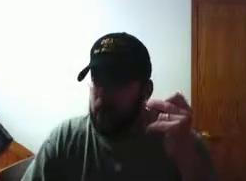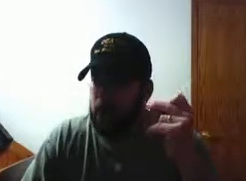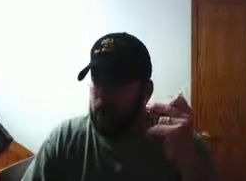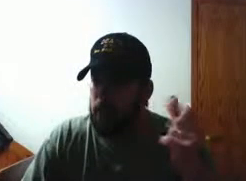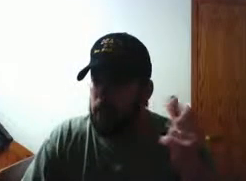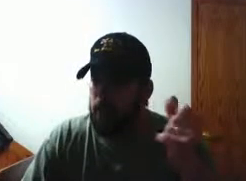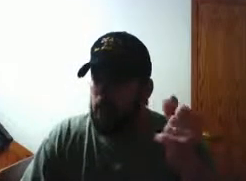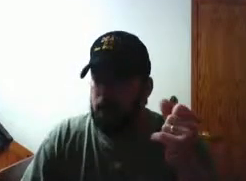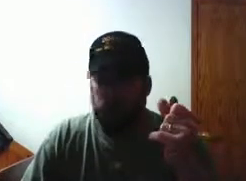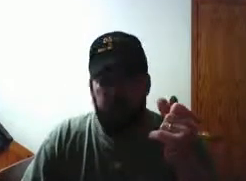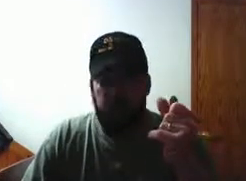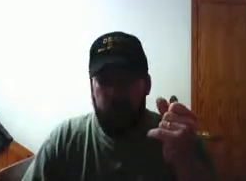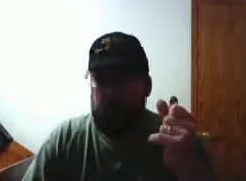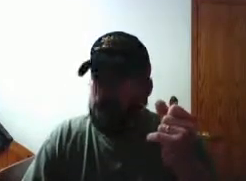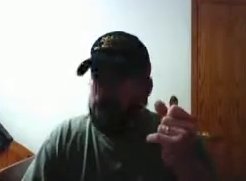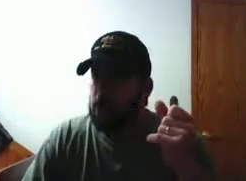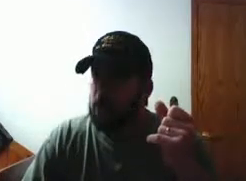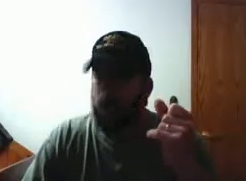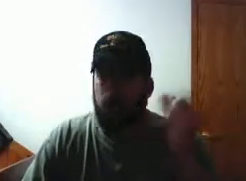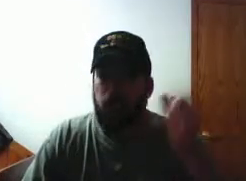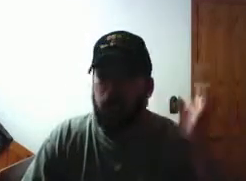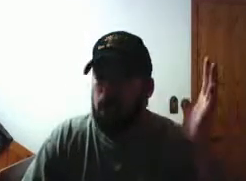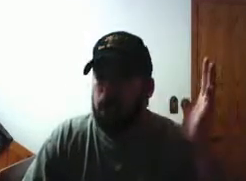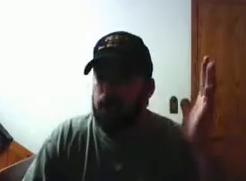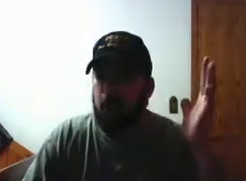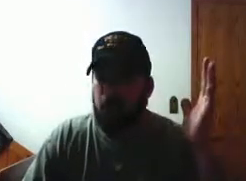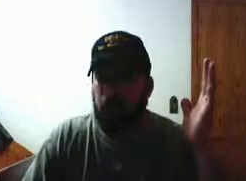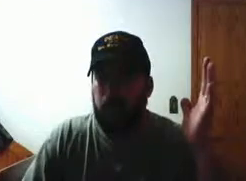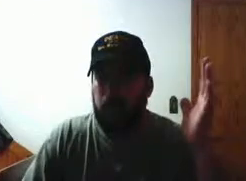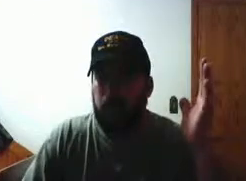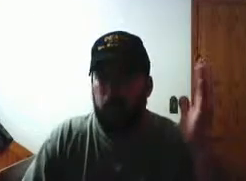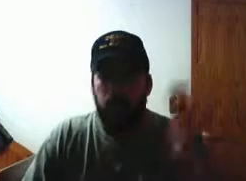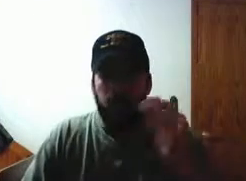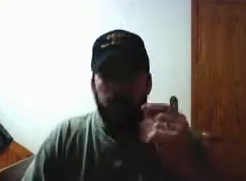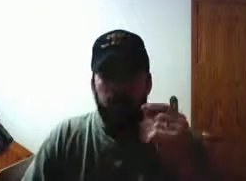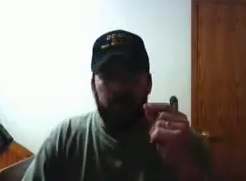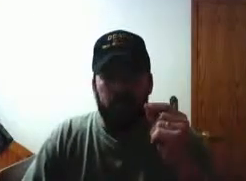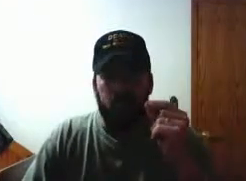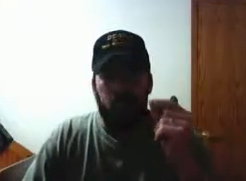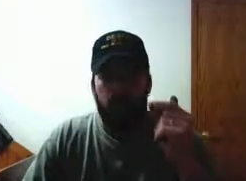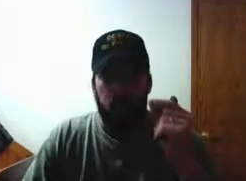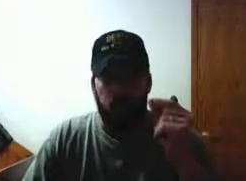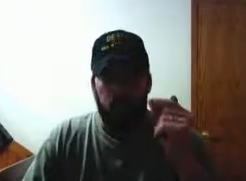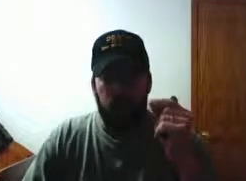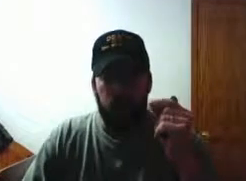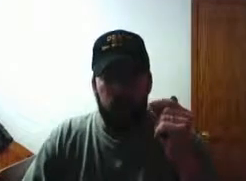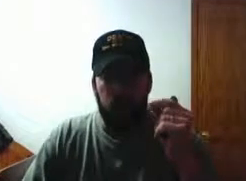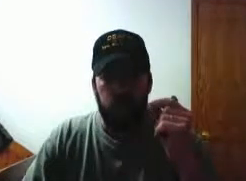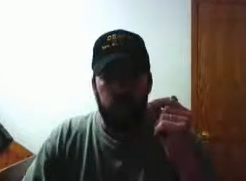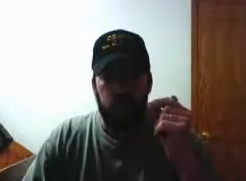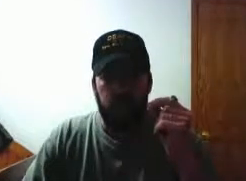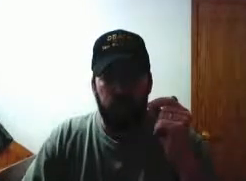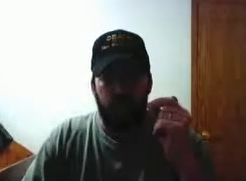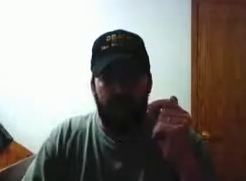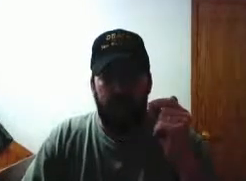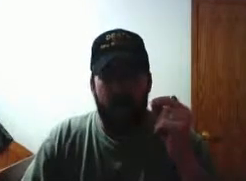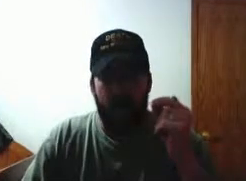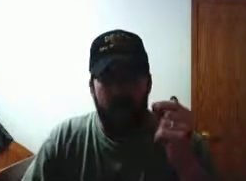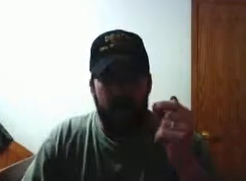or is on the same page as you may not agree 100 with everything you do but they are willing to to to fight and die for you